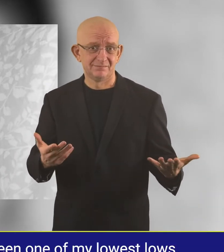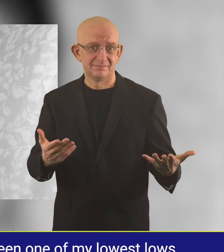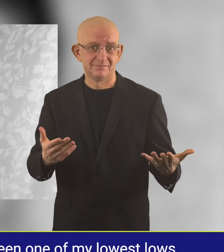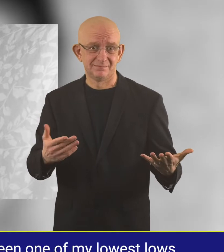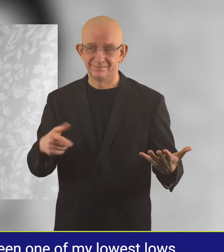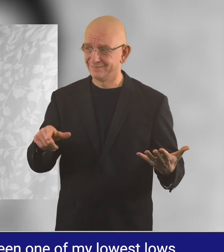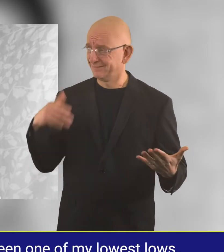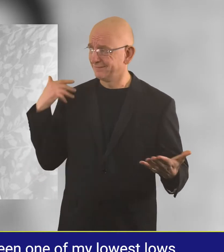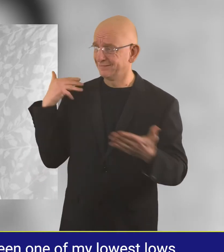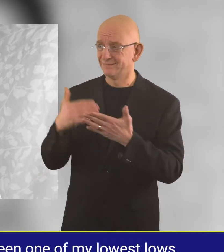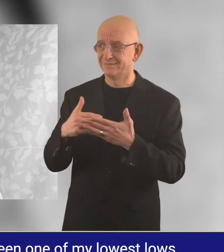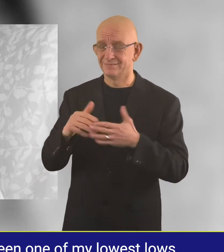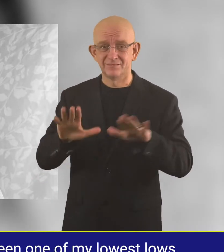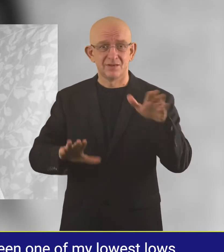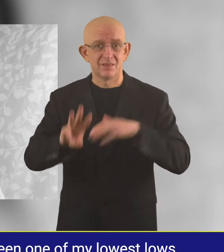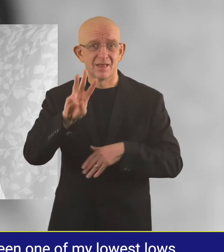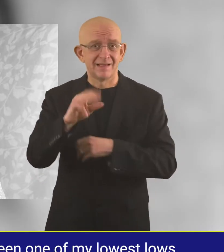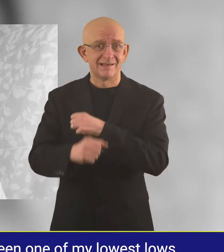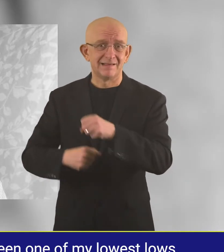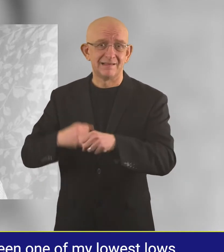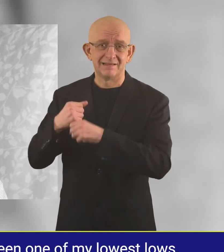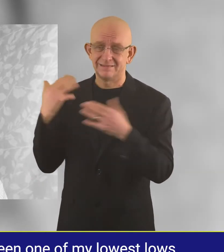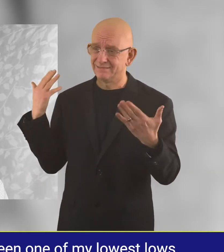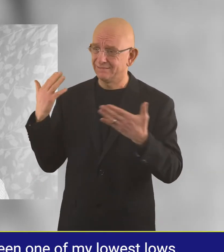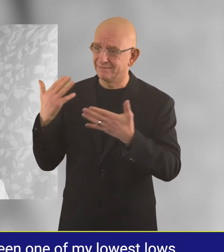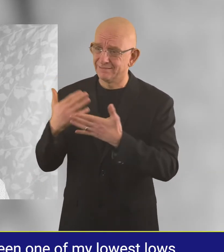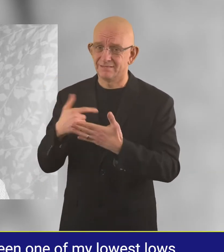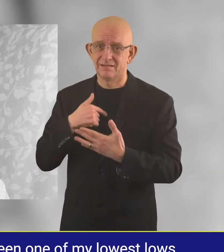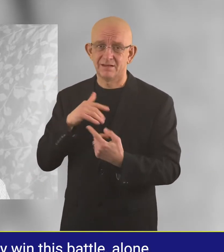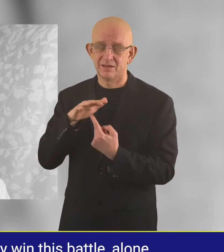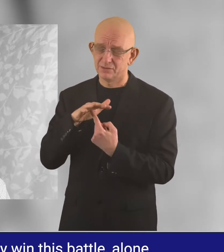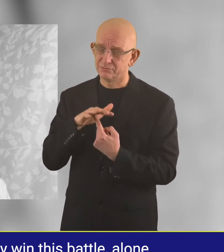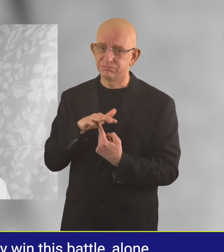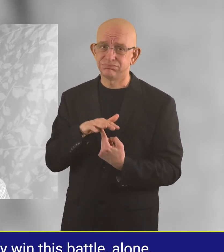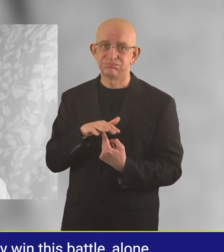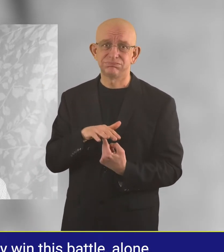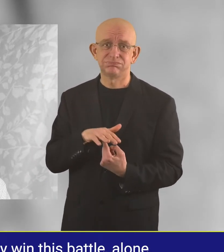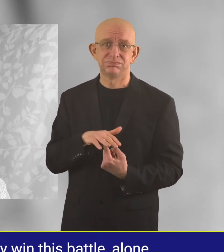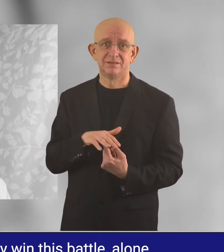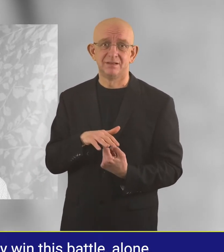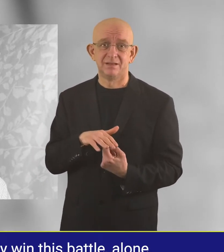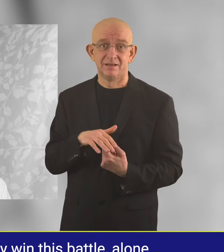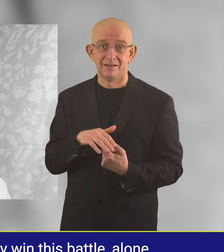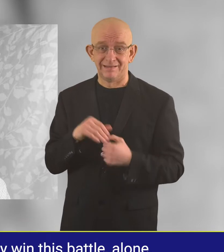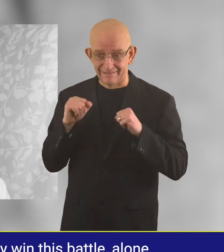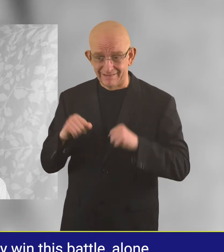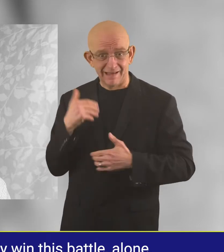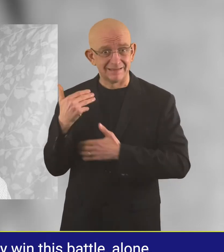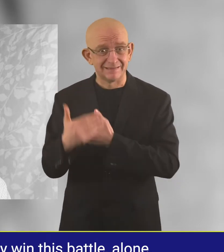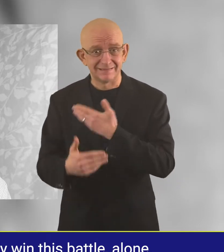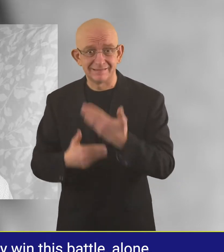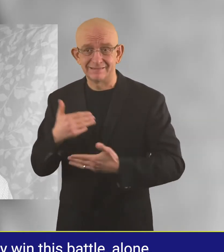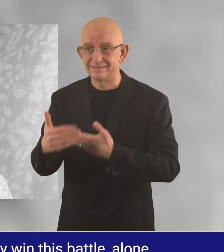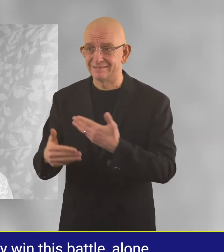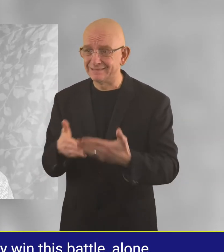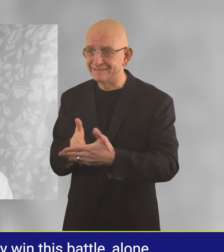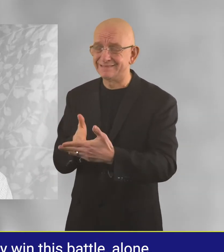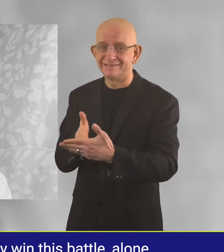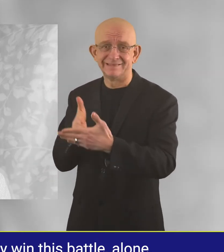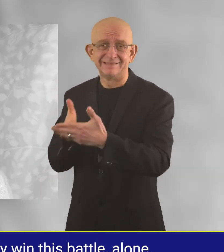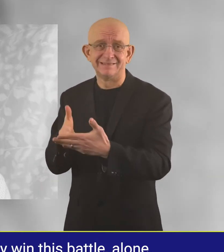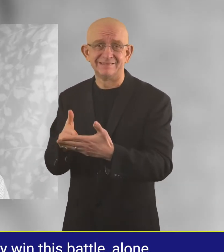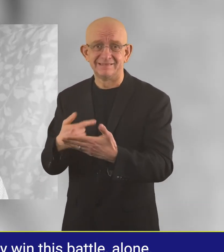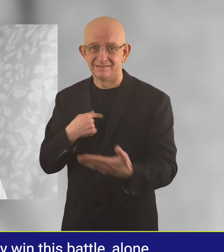This 13-year darkest night must be one of my lowest lows that I cannot even single